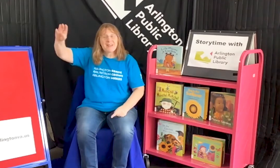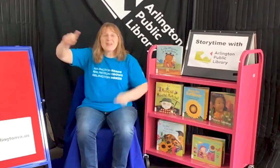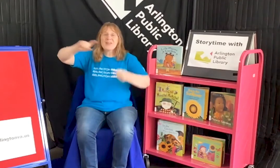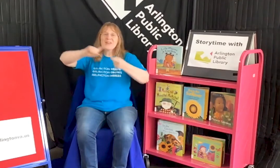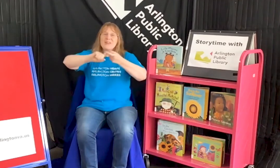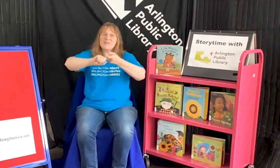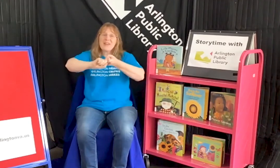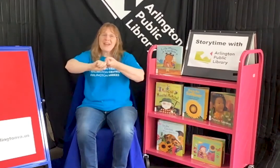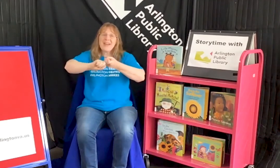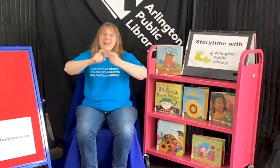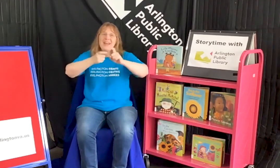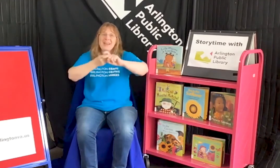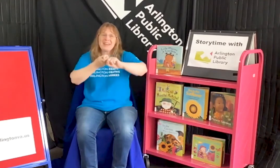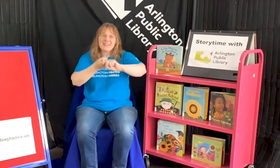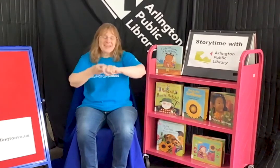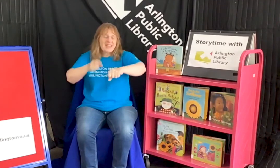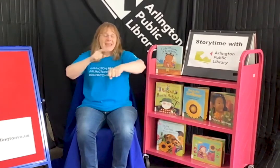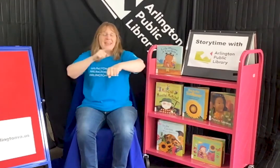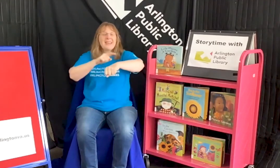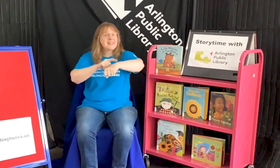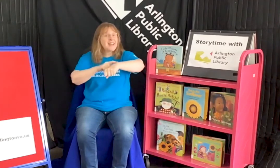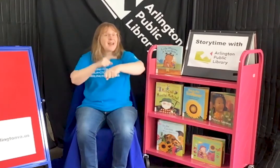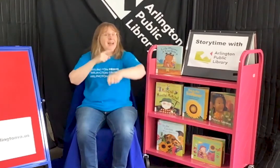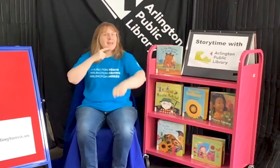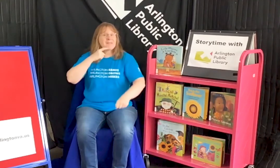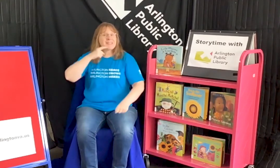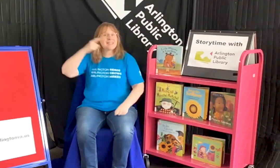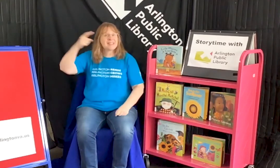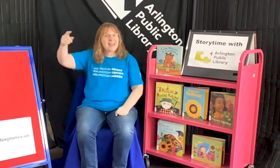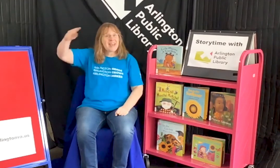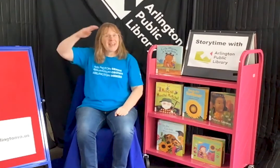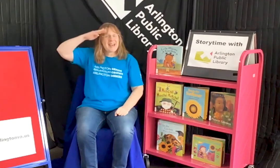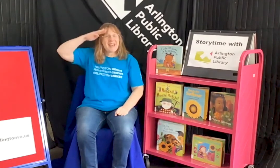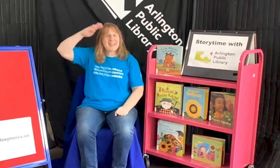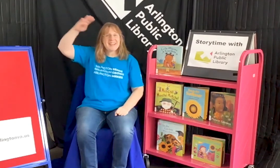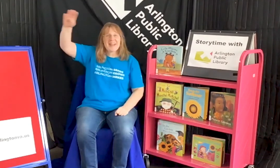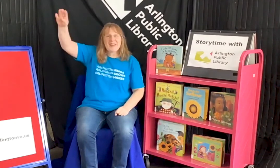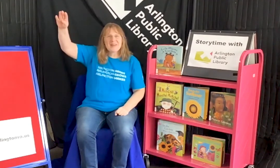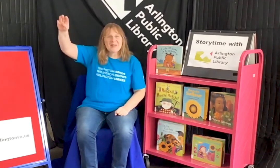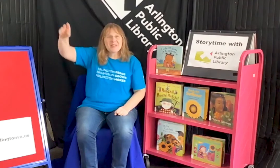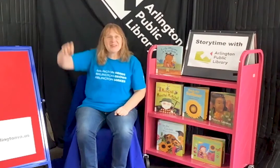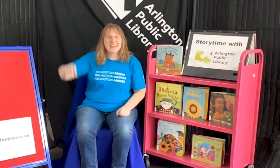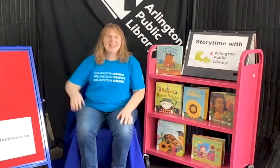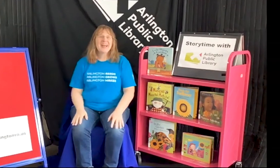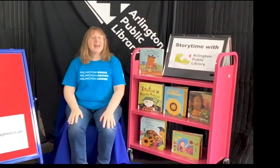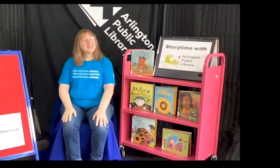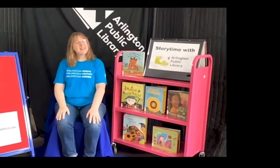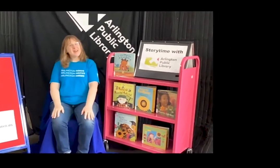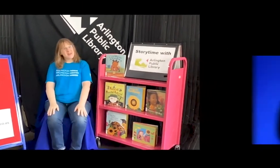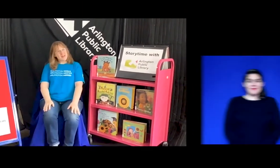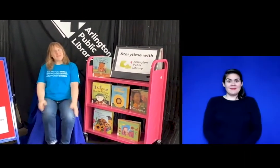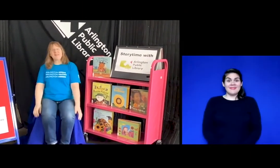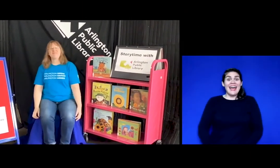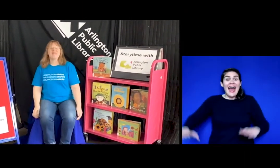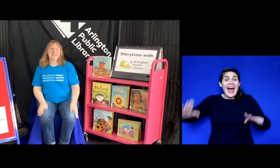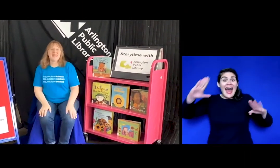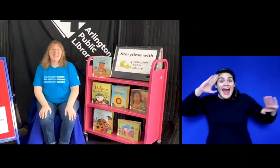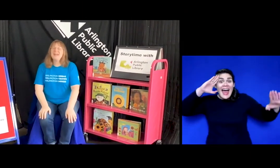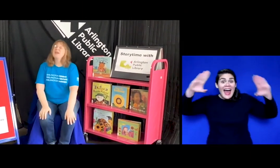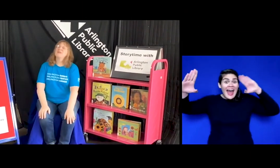friends, it's time to say hello. Hello everybody and